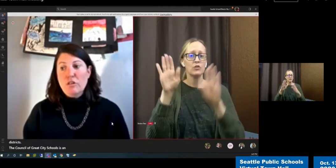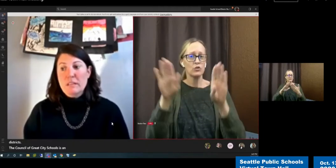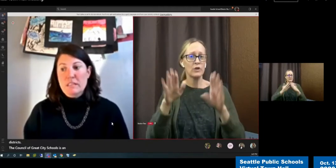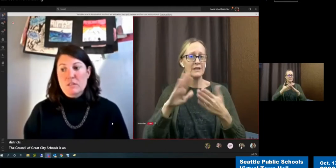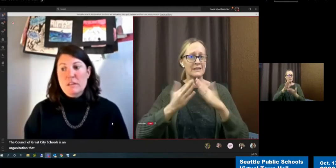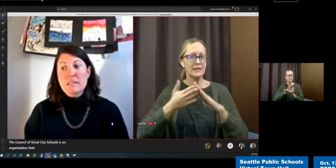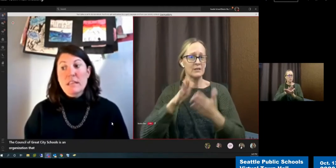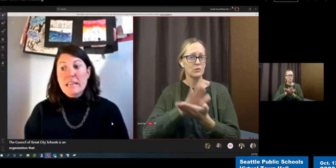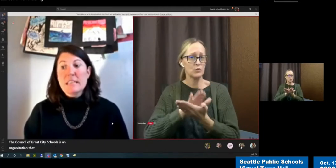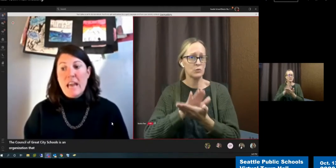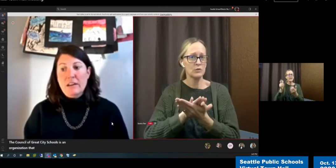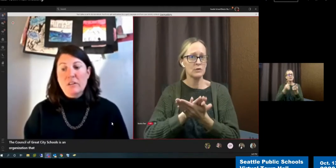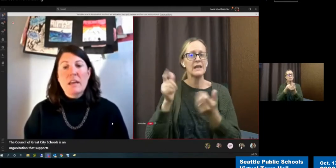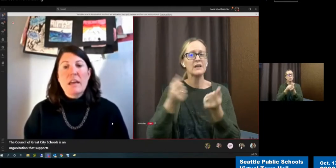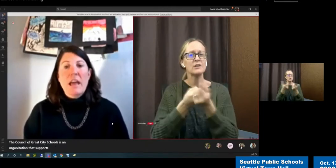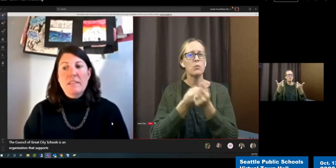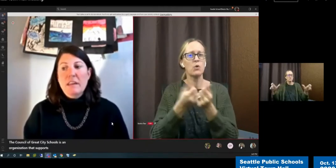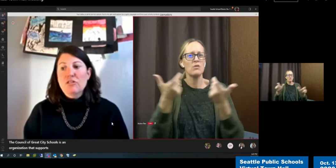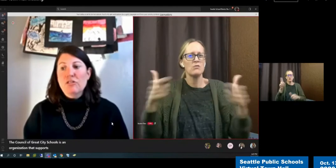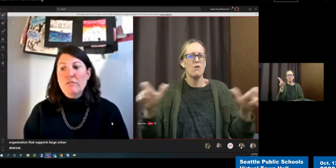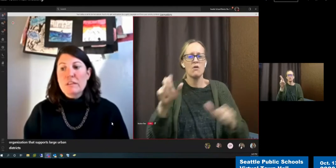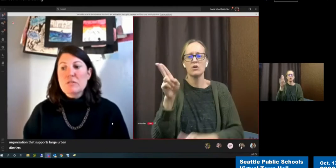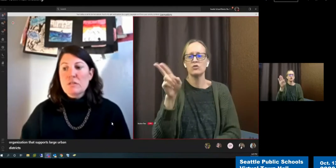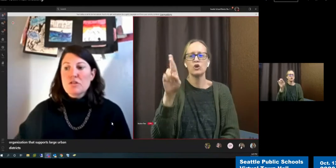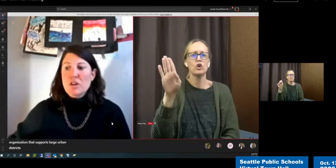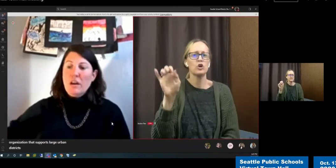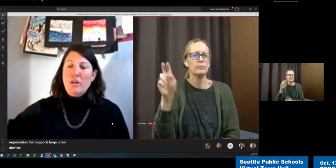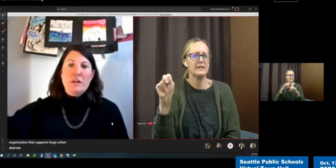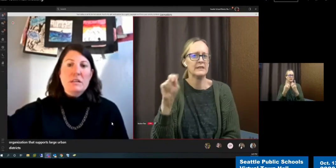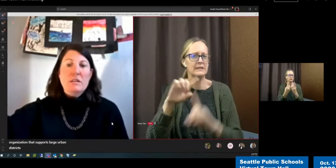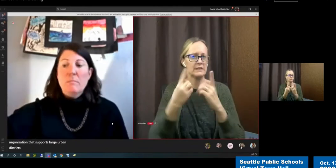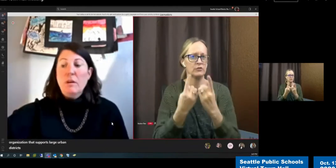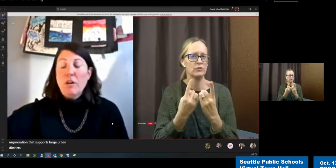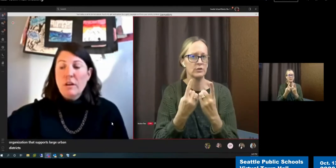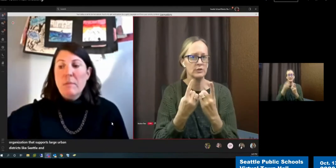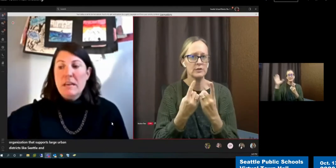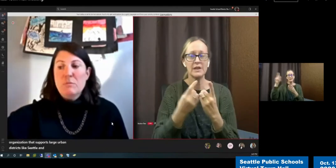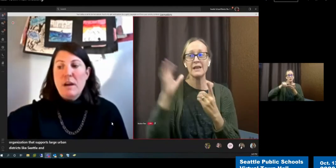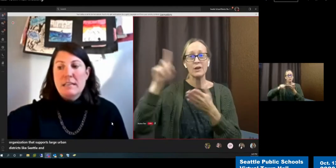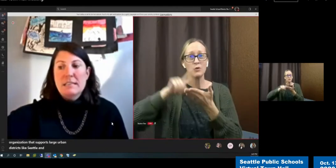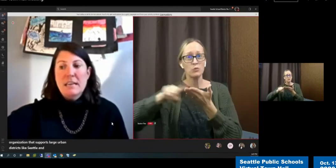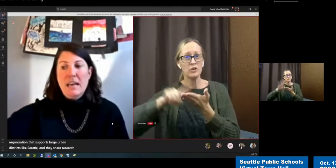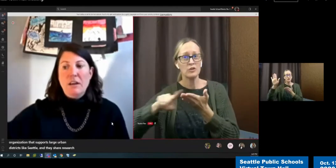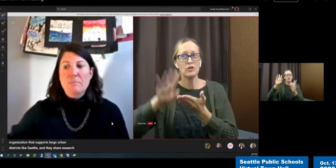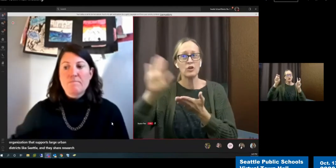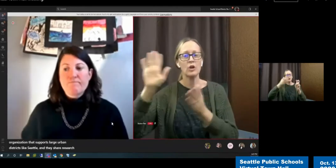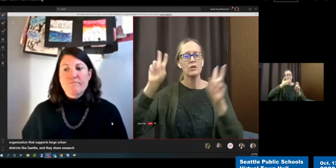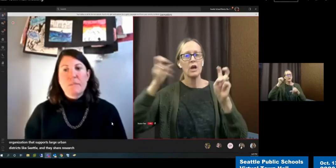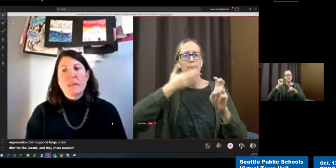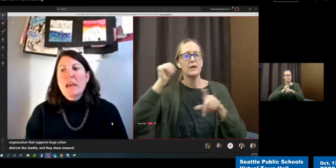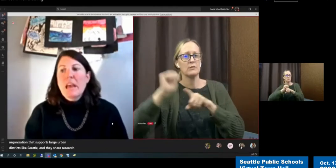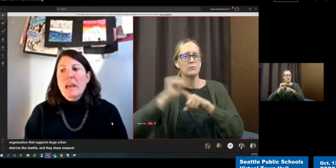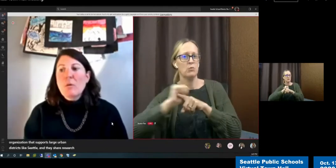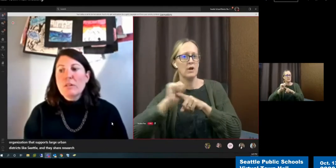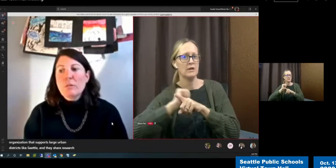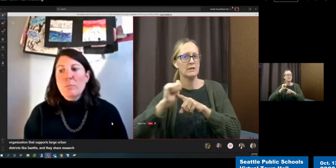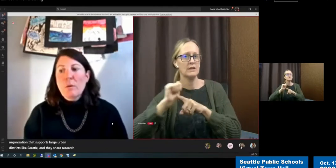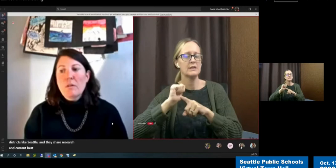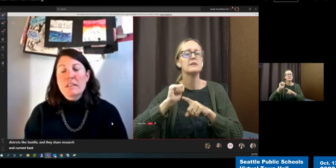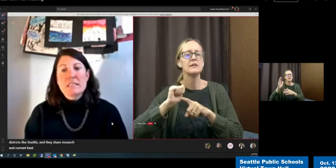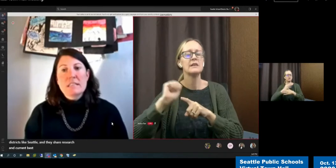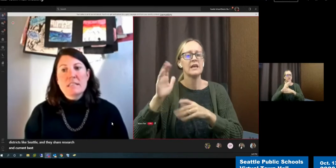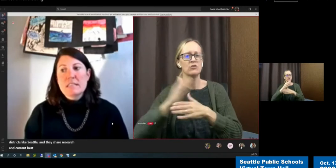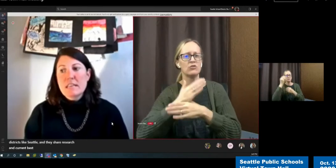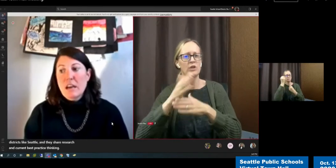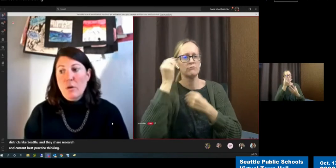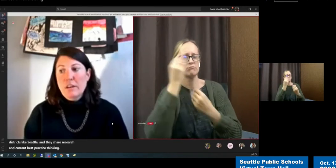urban districts like Seattle, and they share research and current best practice thinking. In order to promote